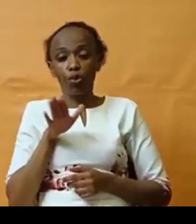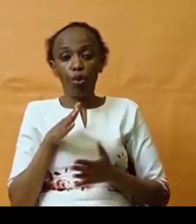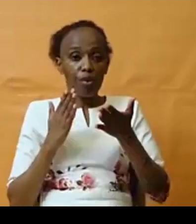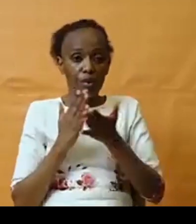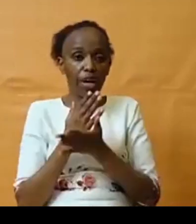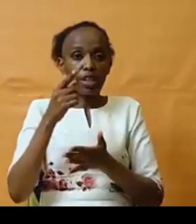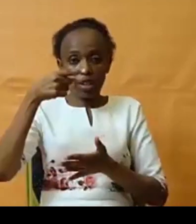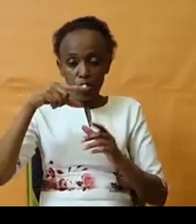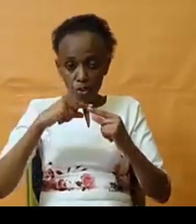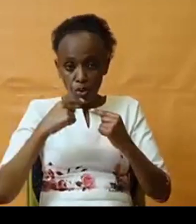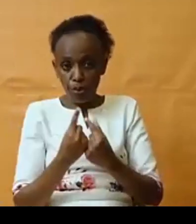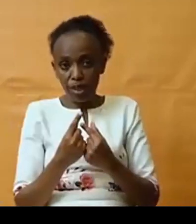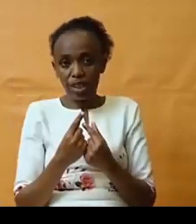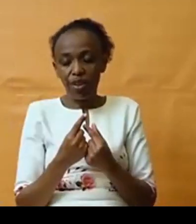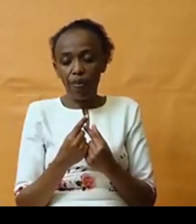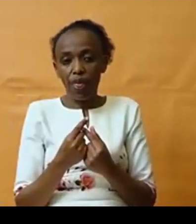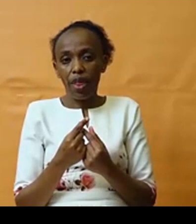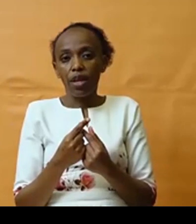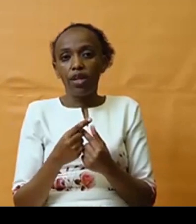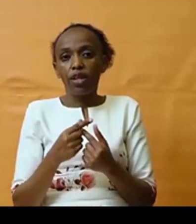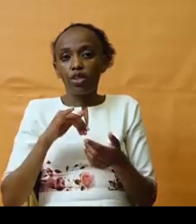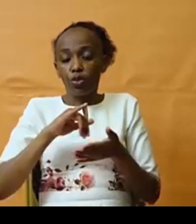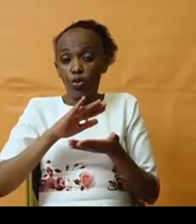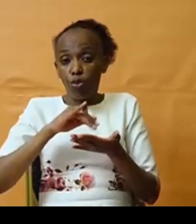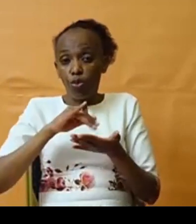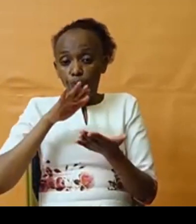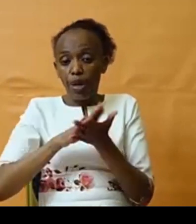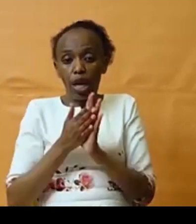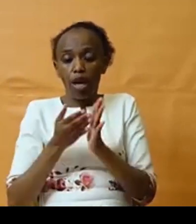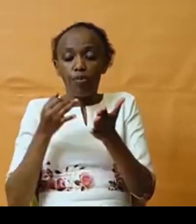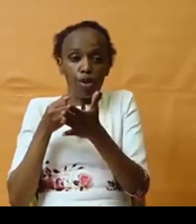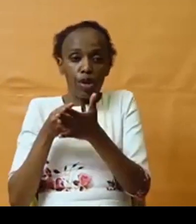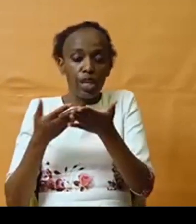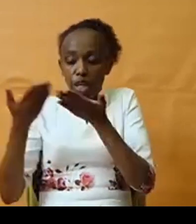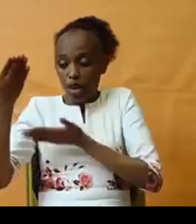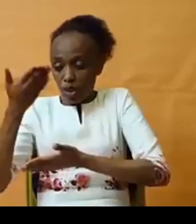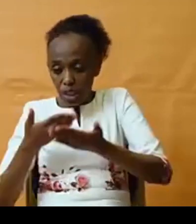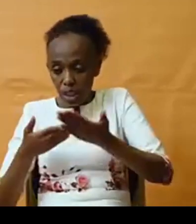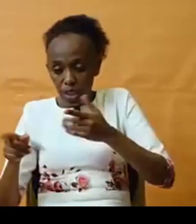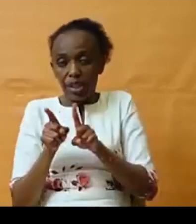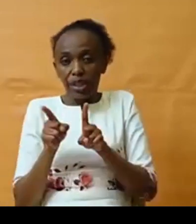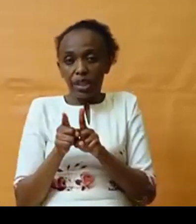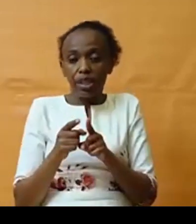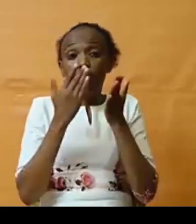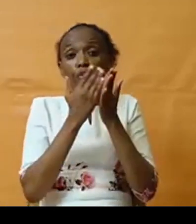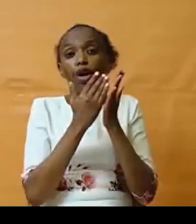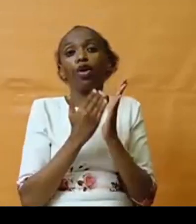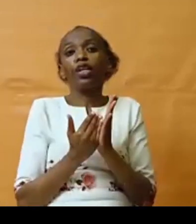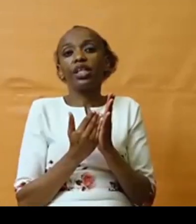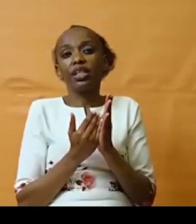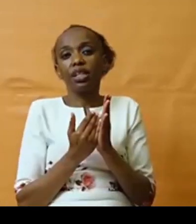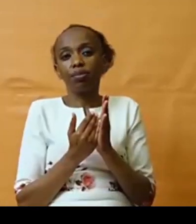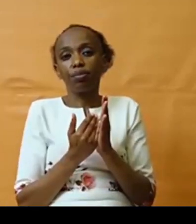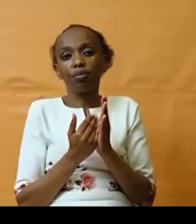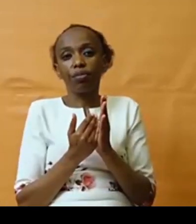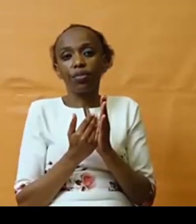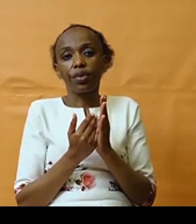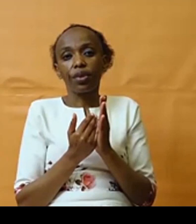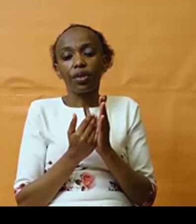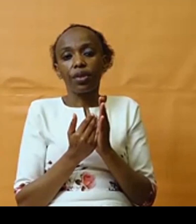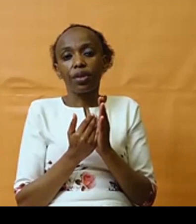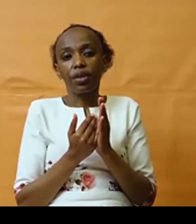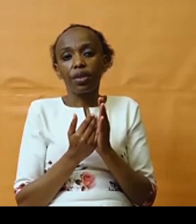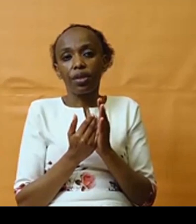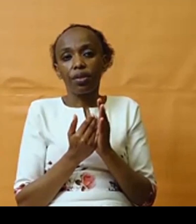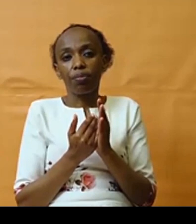on the table in negotiating and in also prioritizing in terms of the whole, it could be